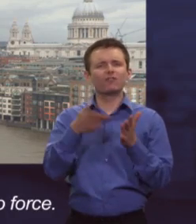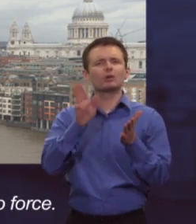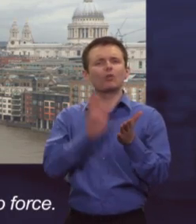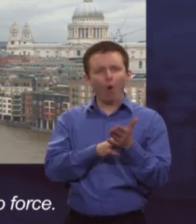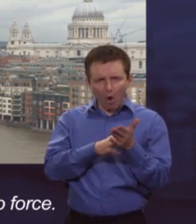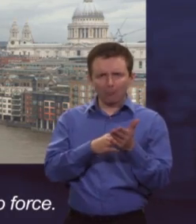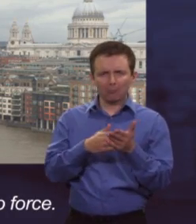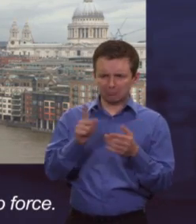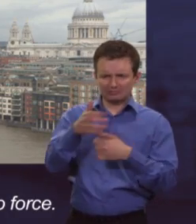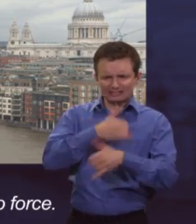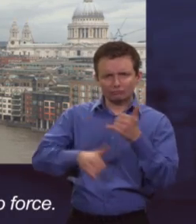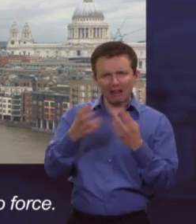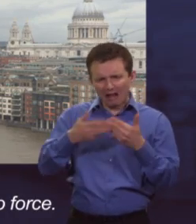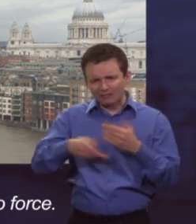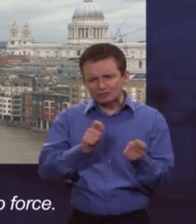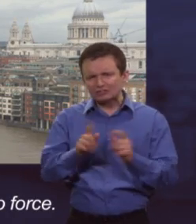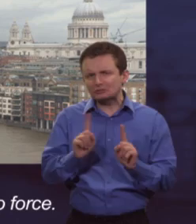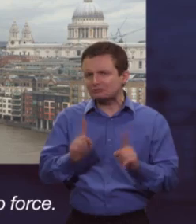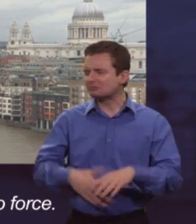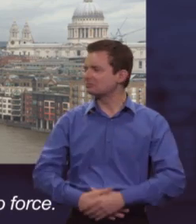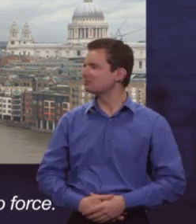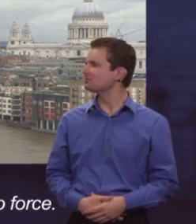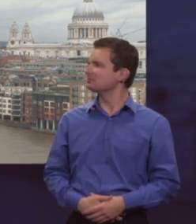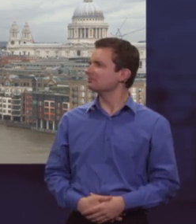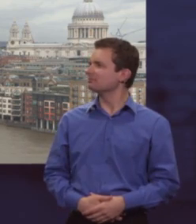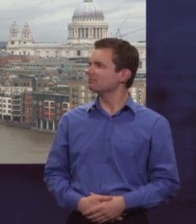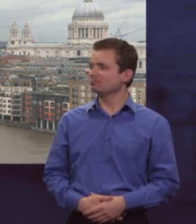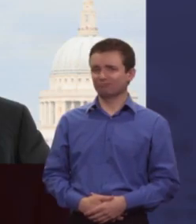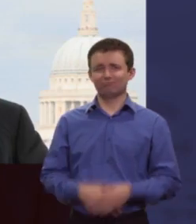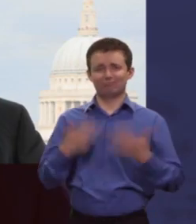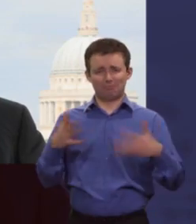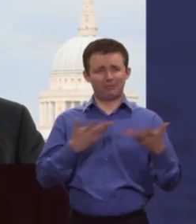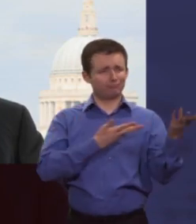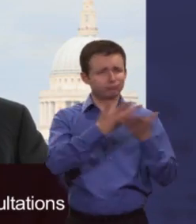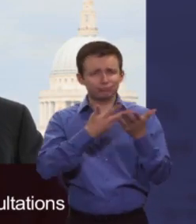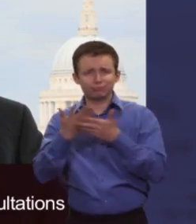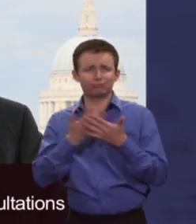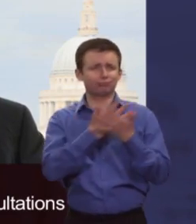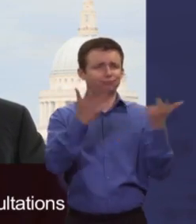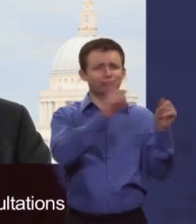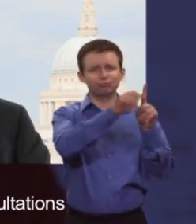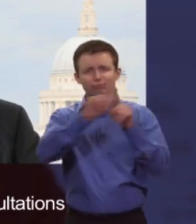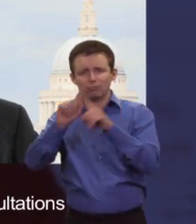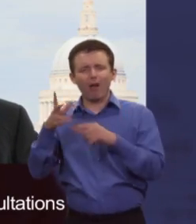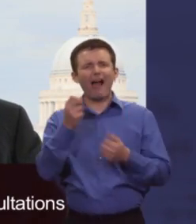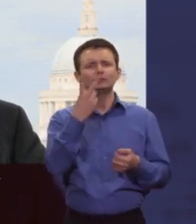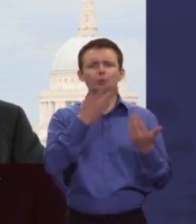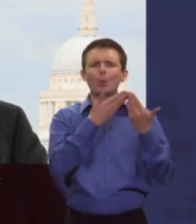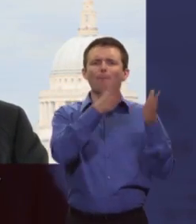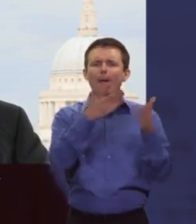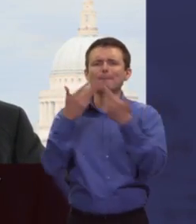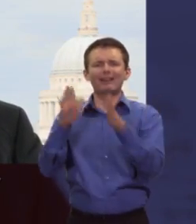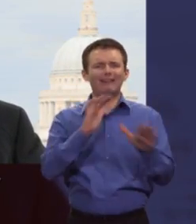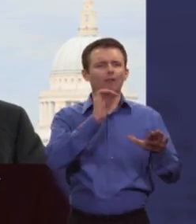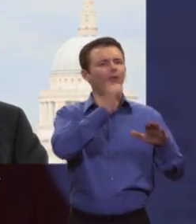find out what changes to Text Relay are coming into force. We've consulted very widely. We've done two public consultations and that